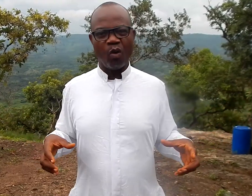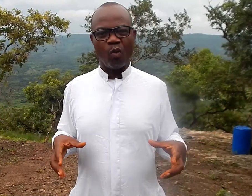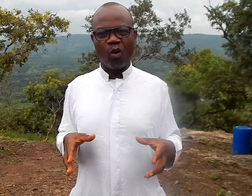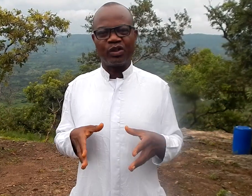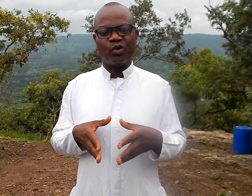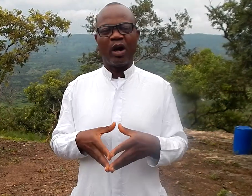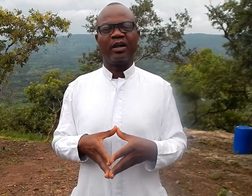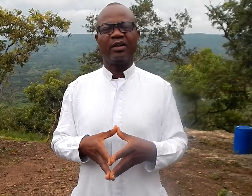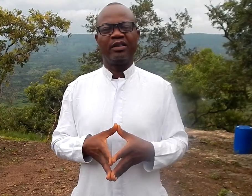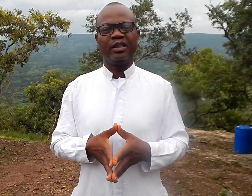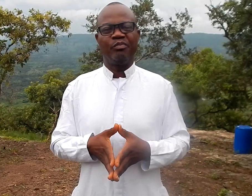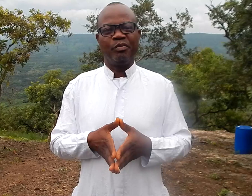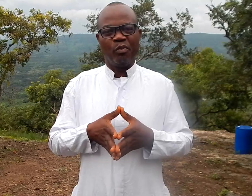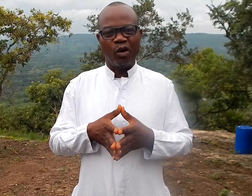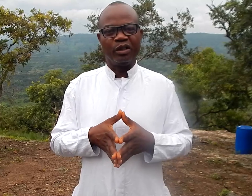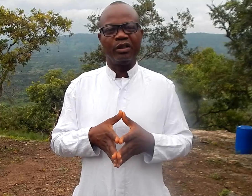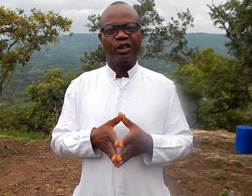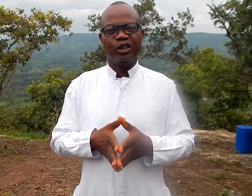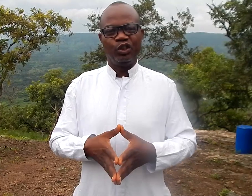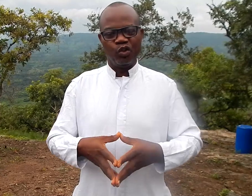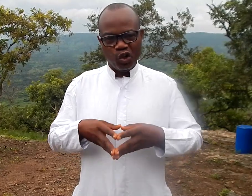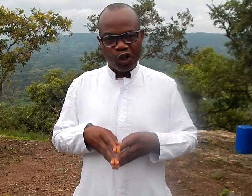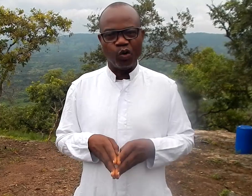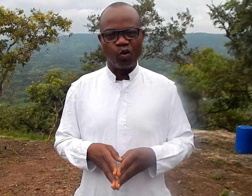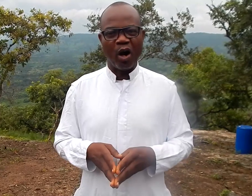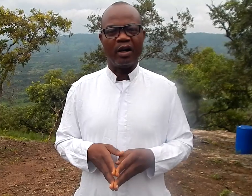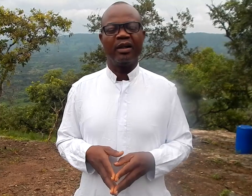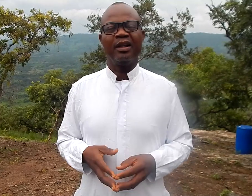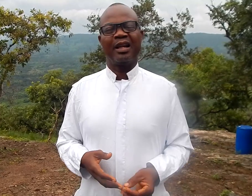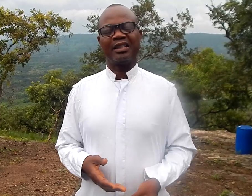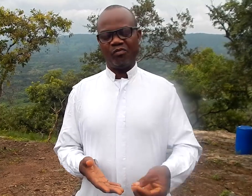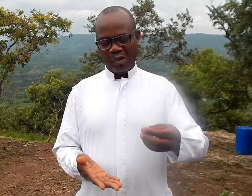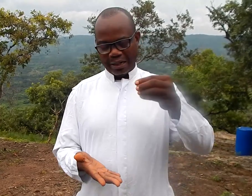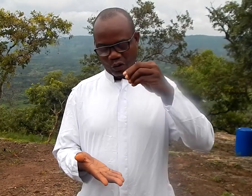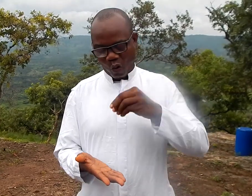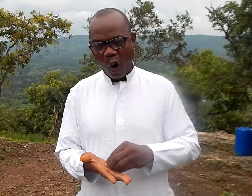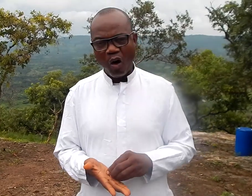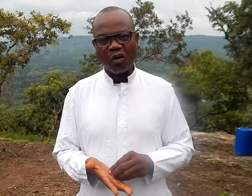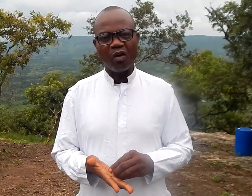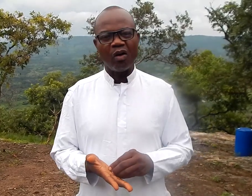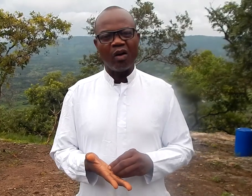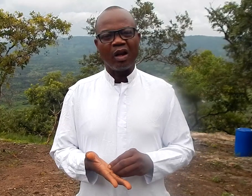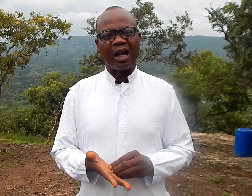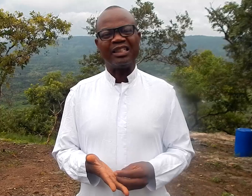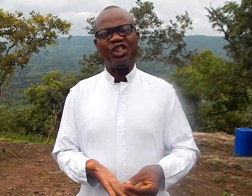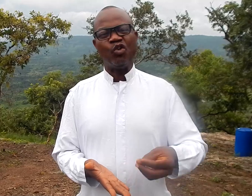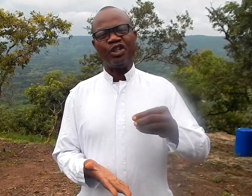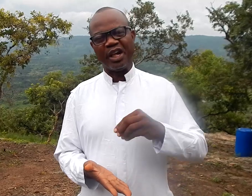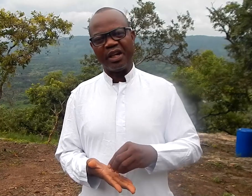I got married. He was married. He told you prayer. You will in